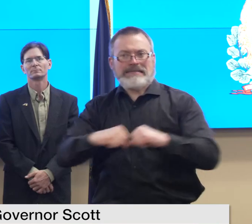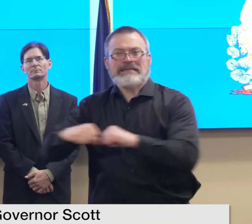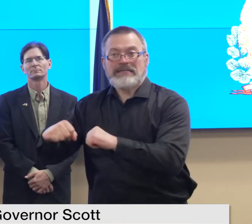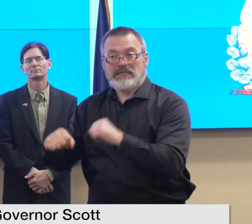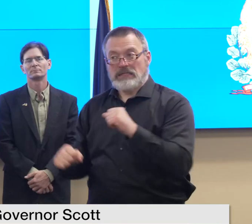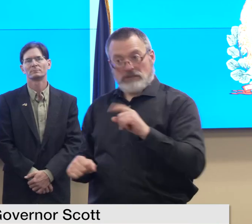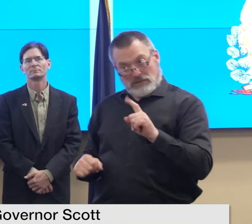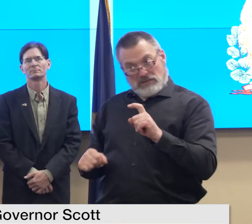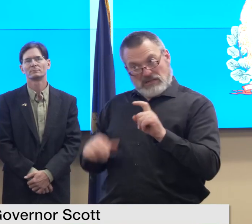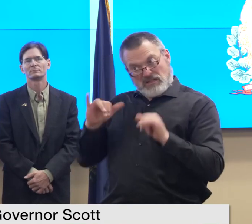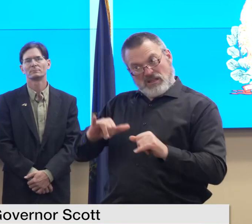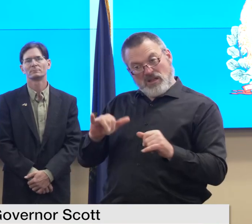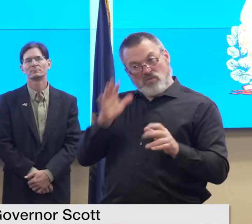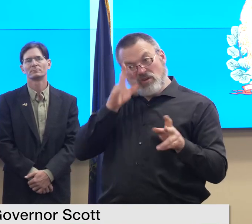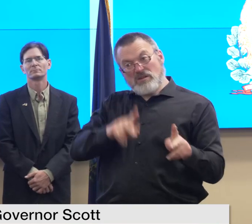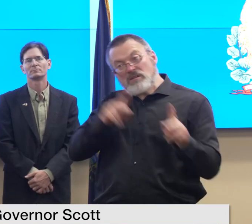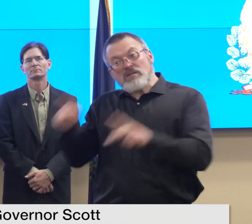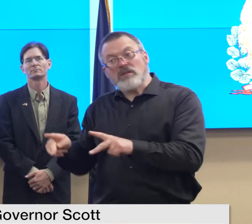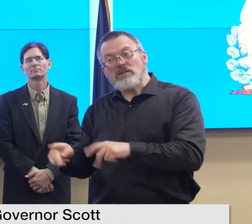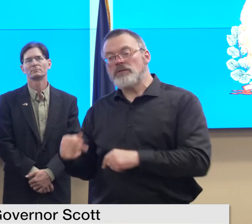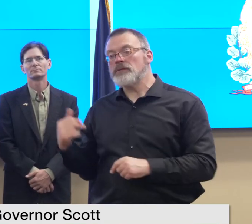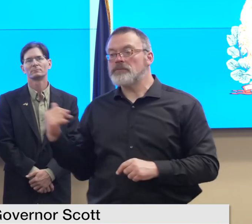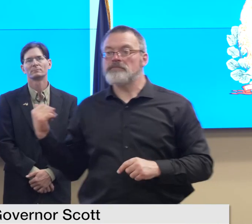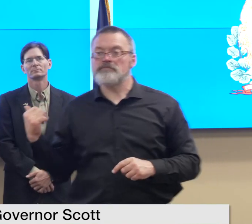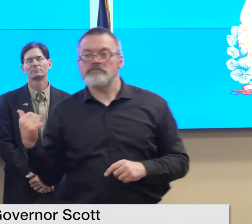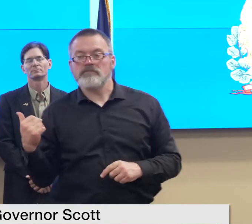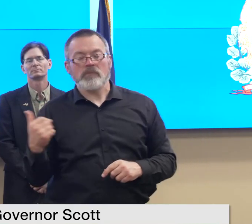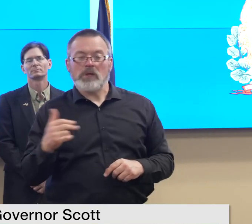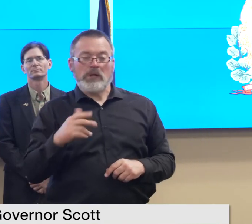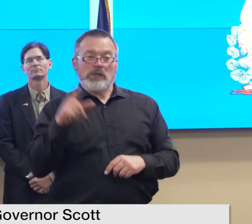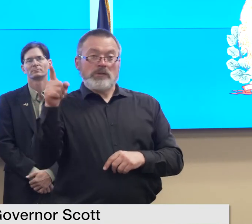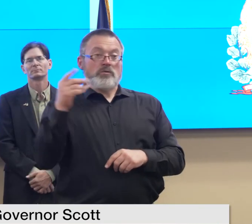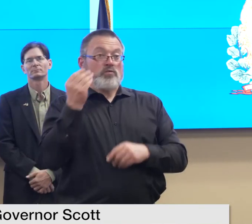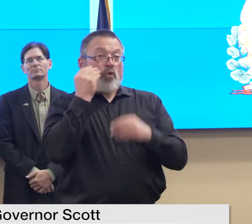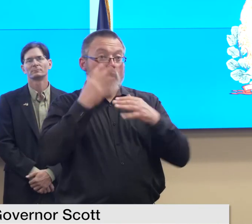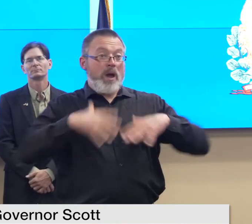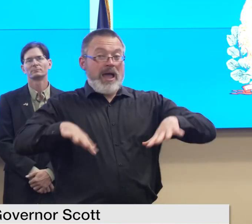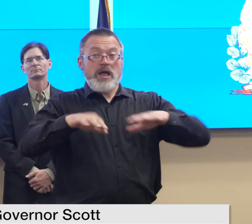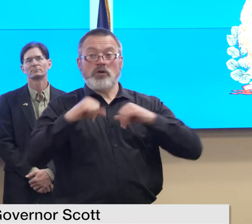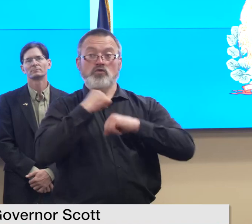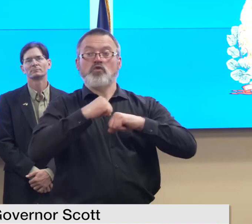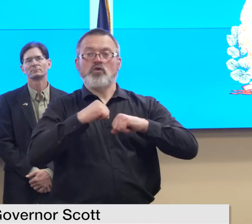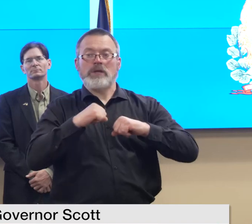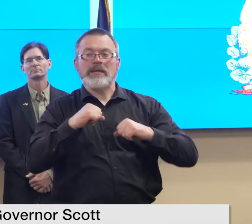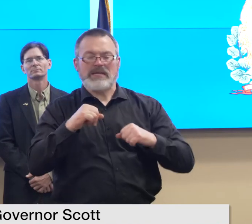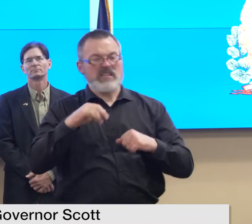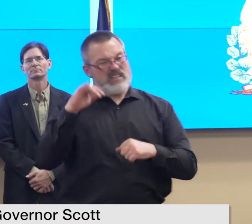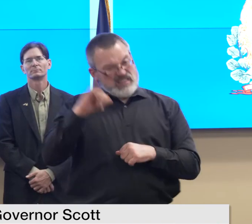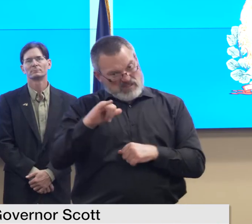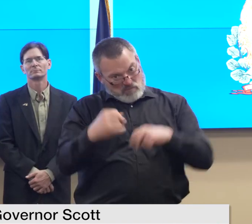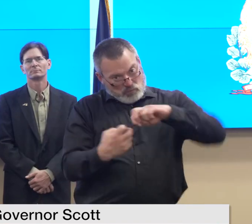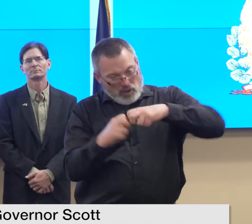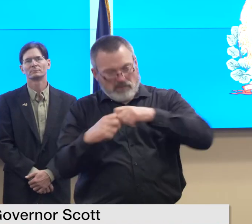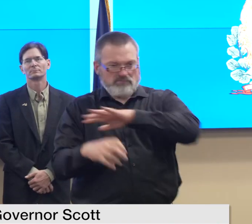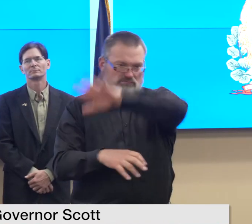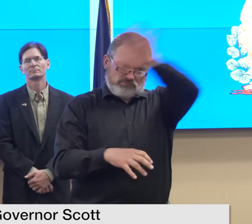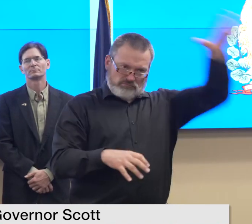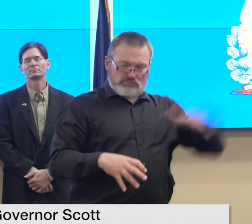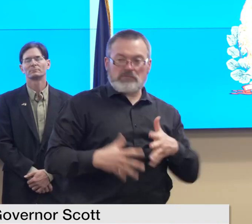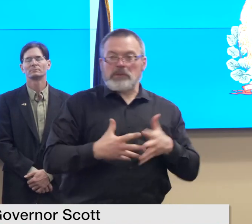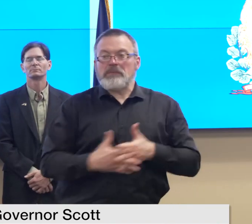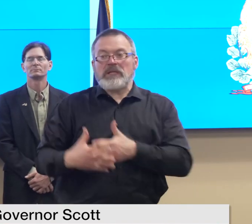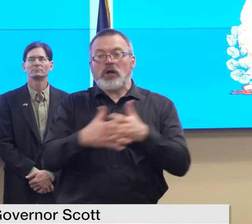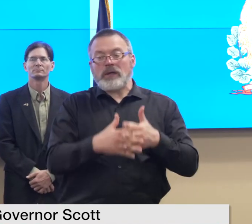talking about anything to do with their homeland security it's a national issue and i think that we